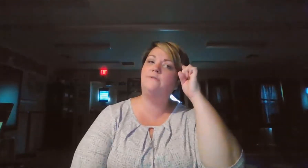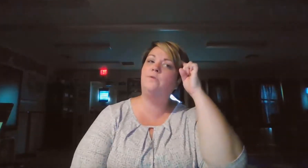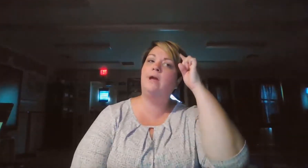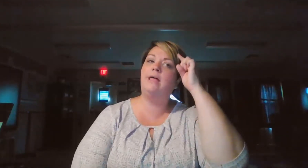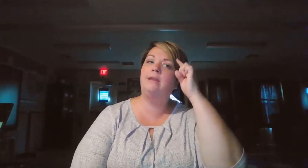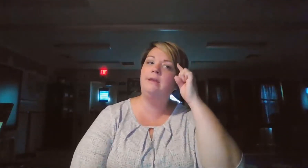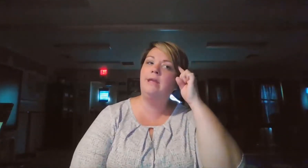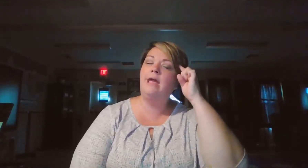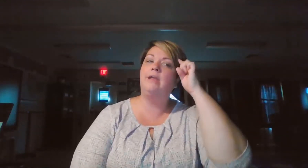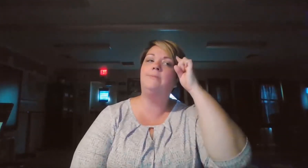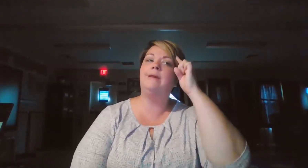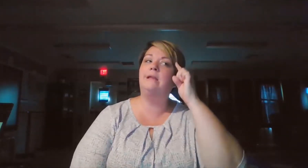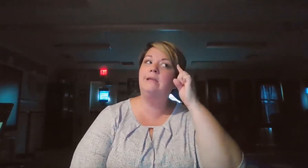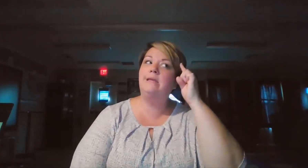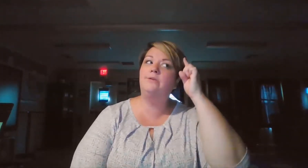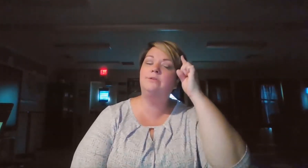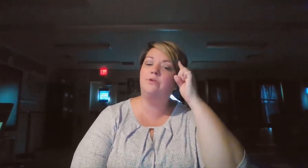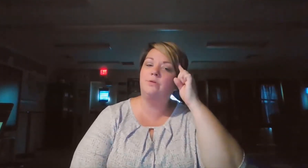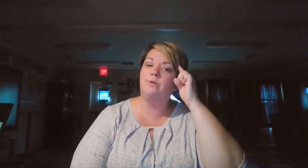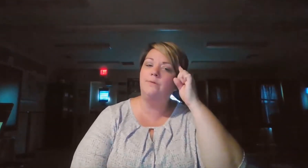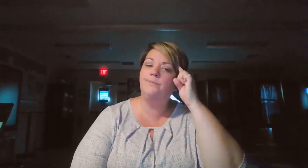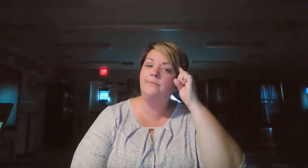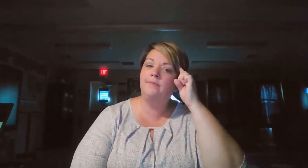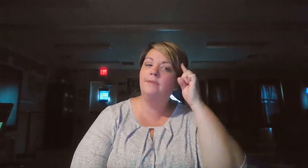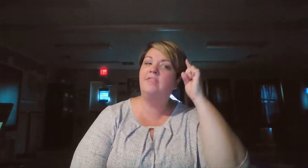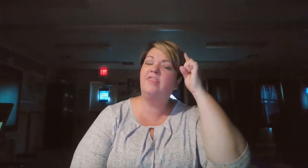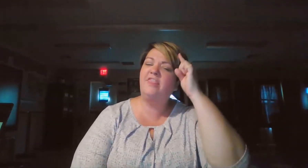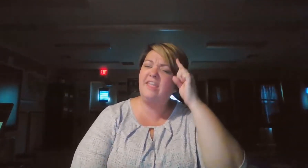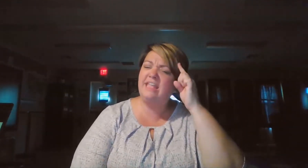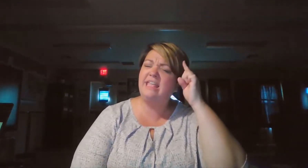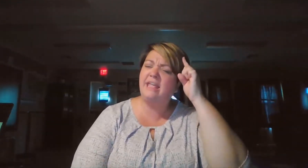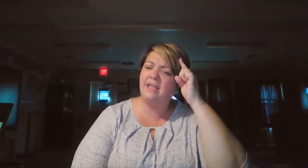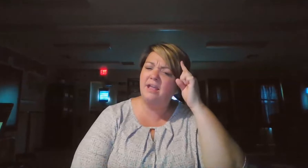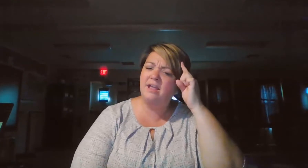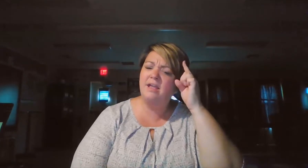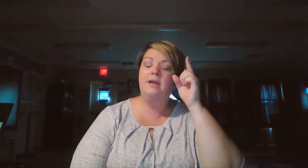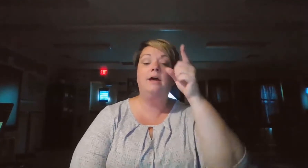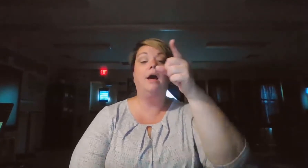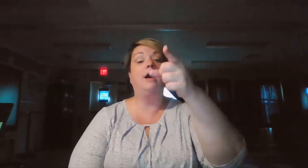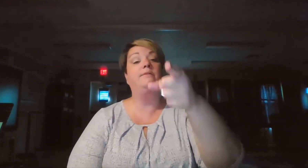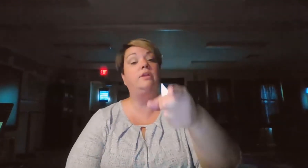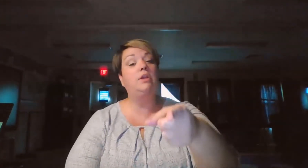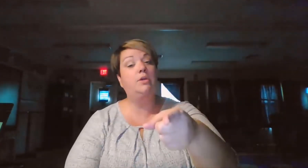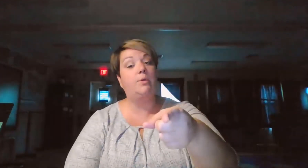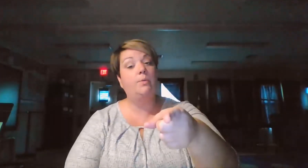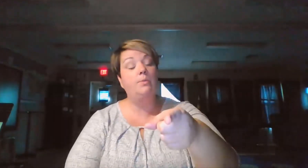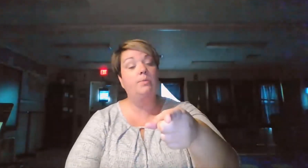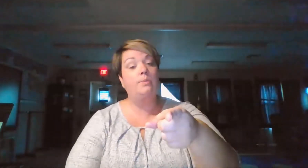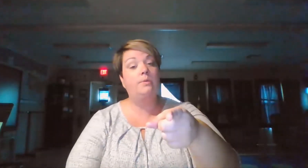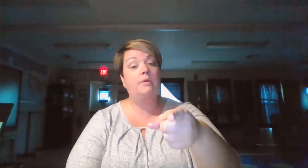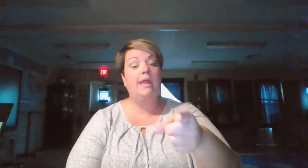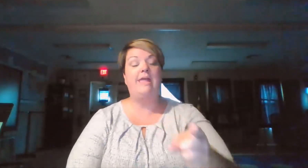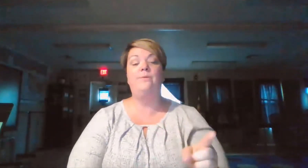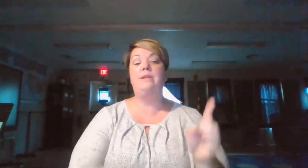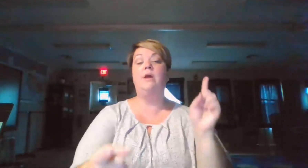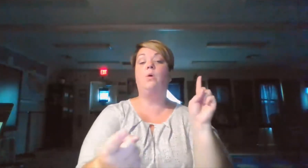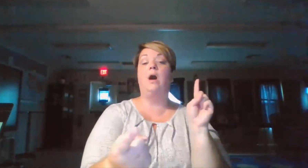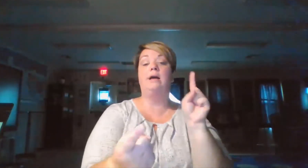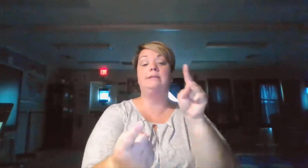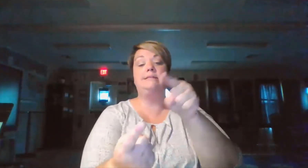forehead. And you make a little circle. Thinking. Of you. And then we know until